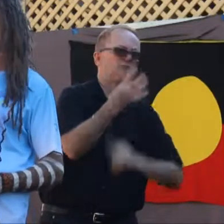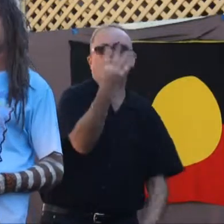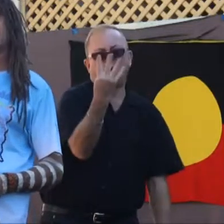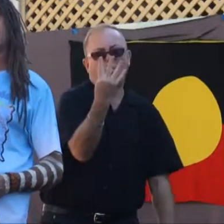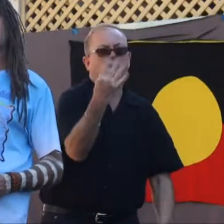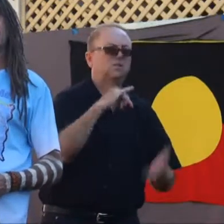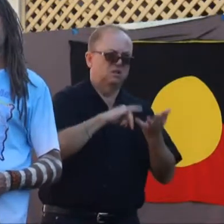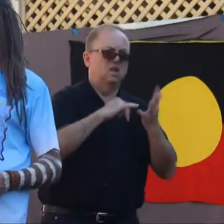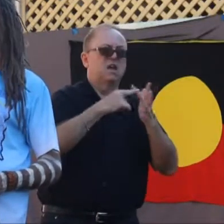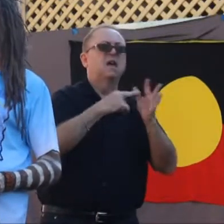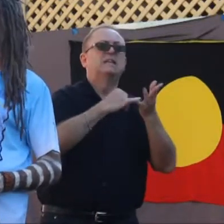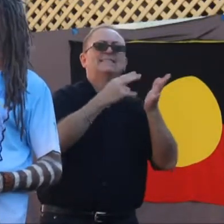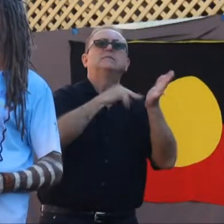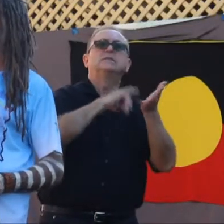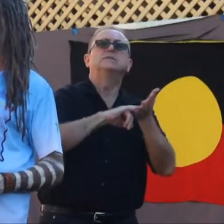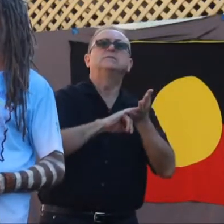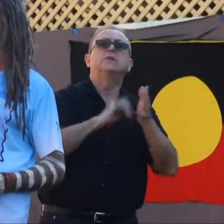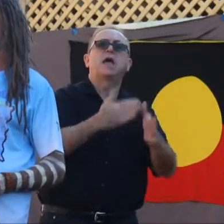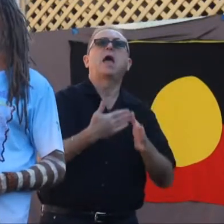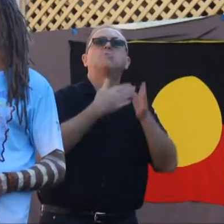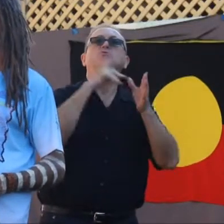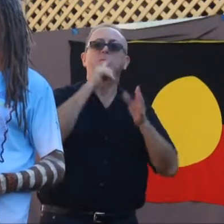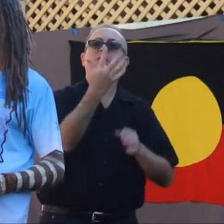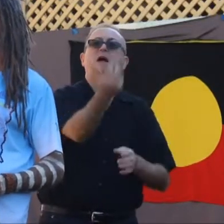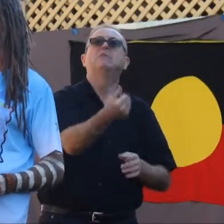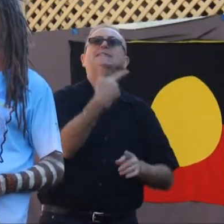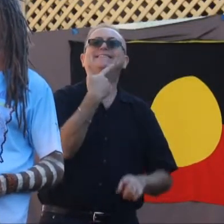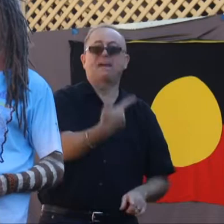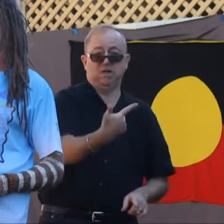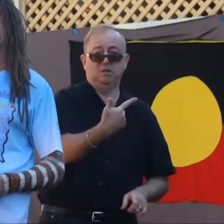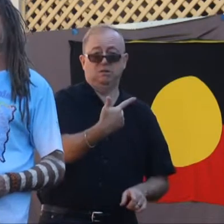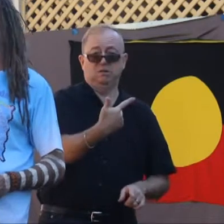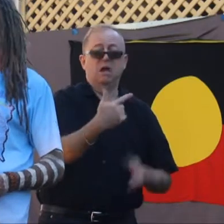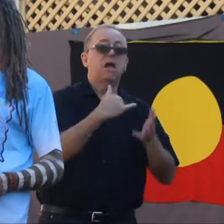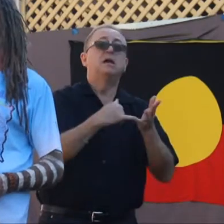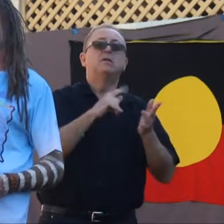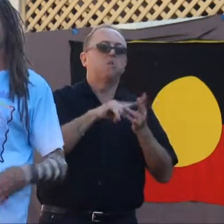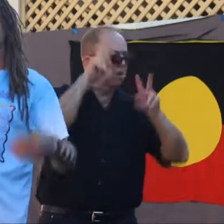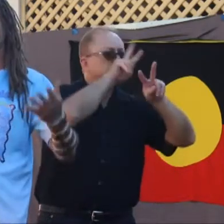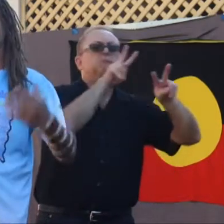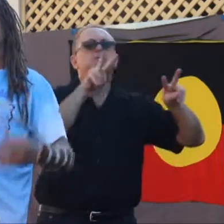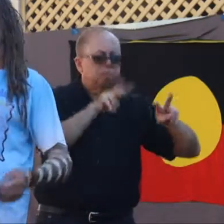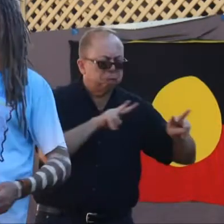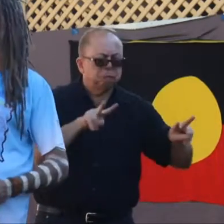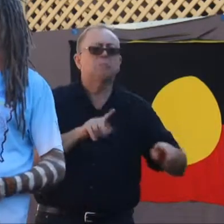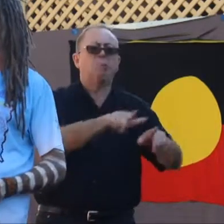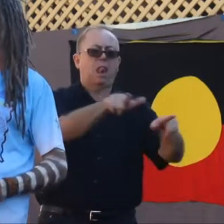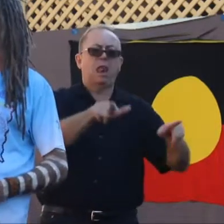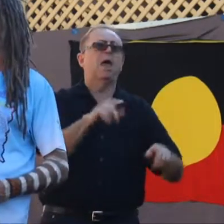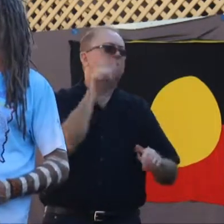All right. The Aboriginal people of this country, we have got seven seasons. So we can read our land. We read our, we read our plants. We read our